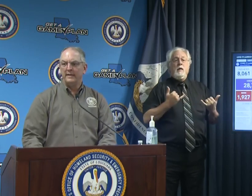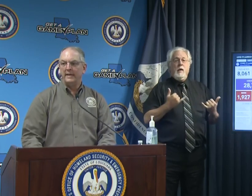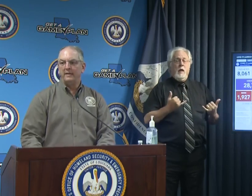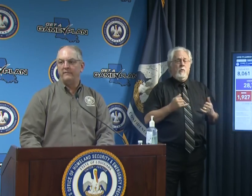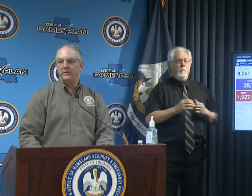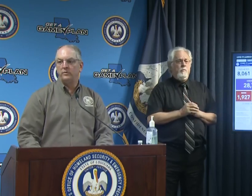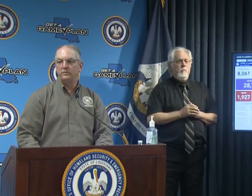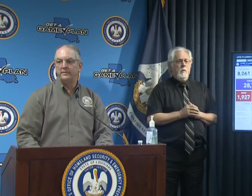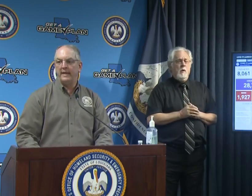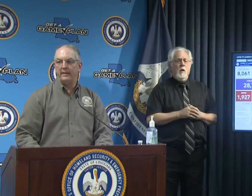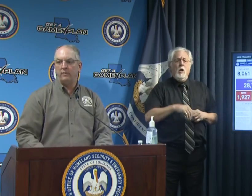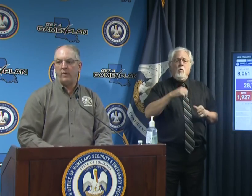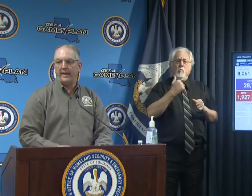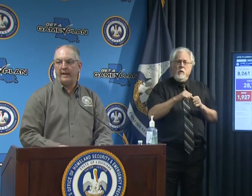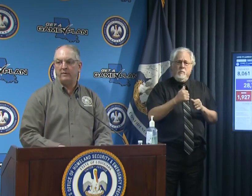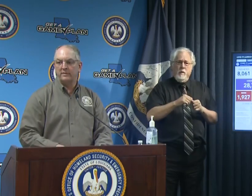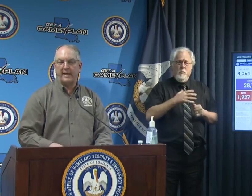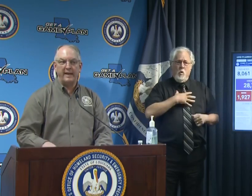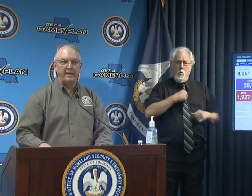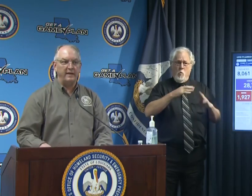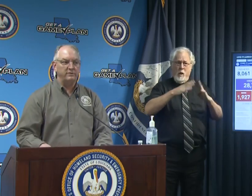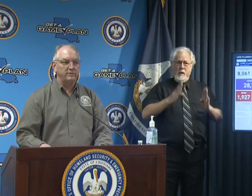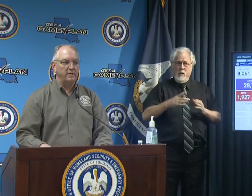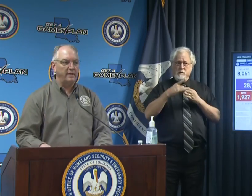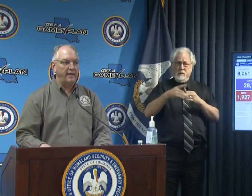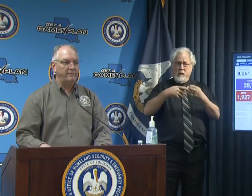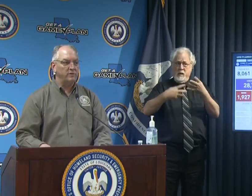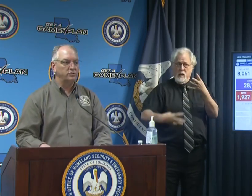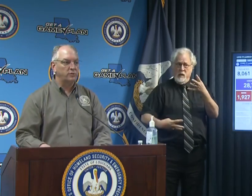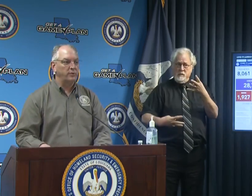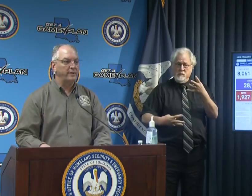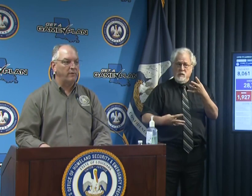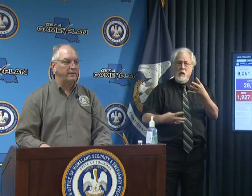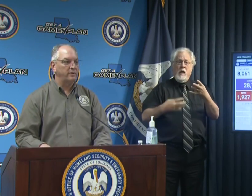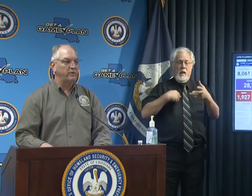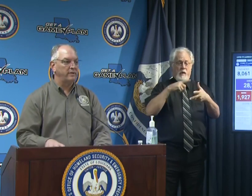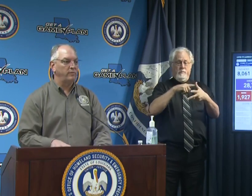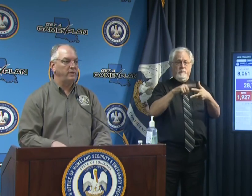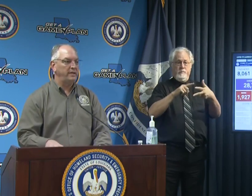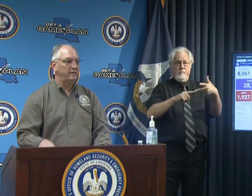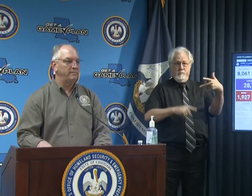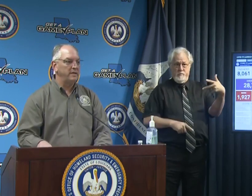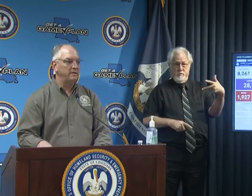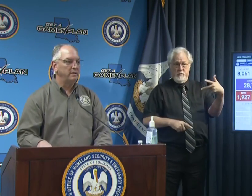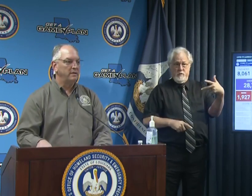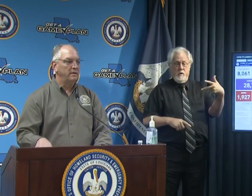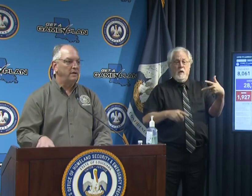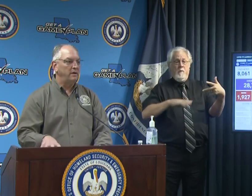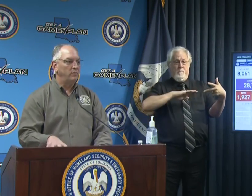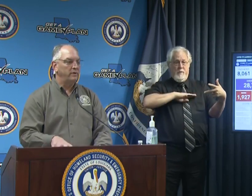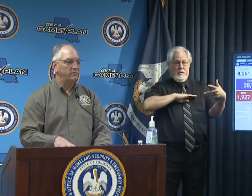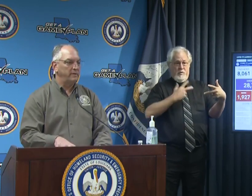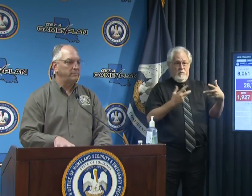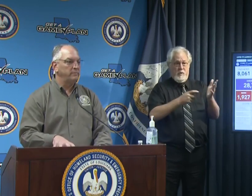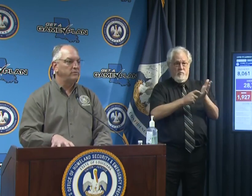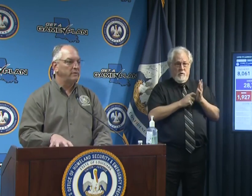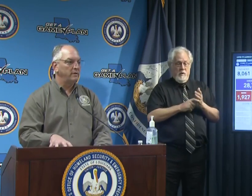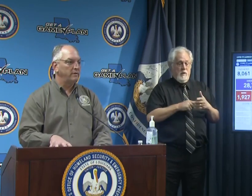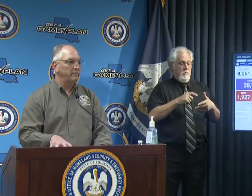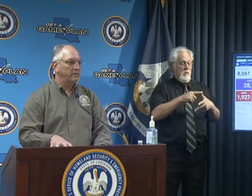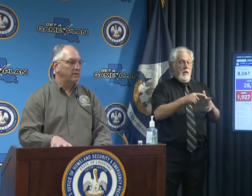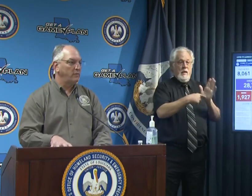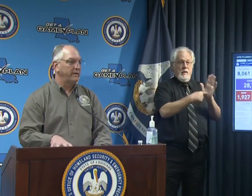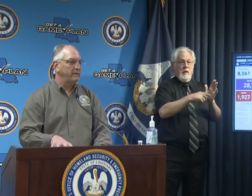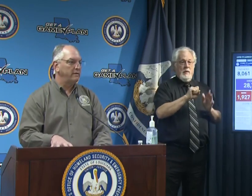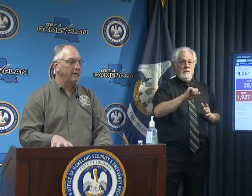individuals that the White House guidelines have those three criteria that we need to meet and one is symptoms